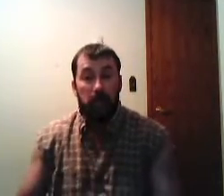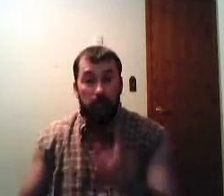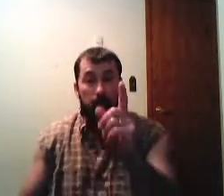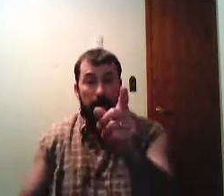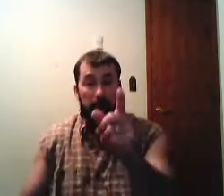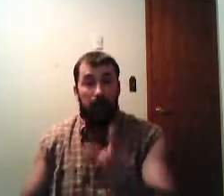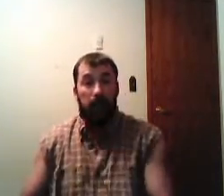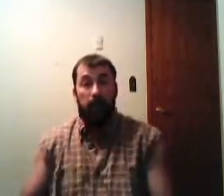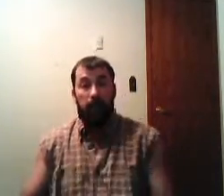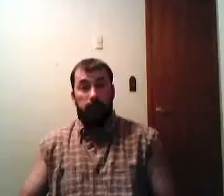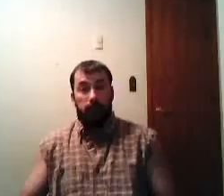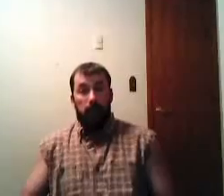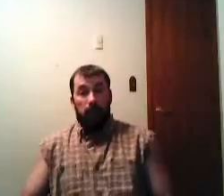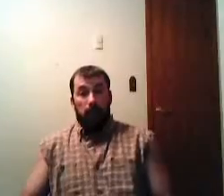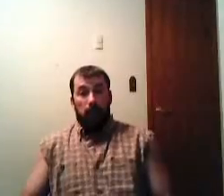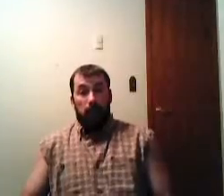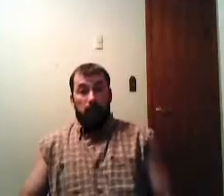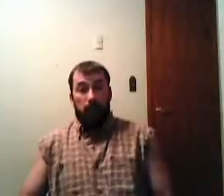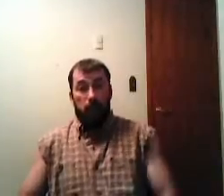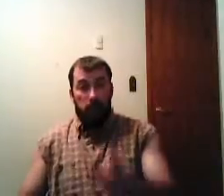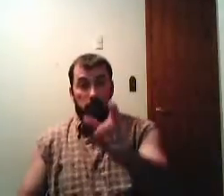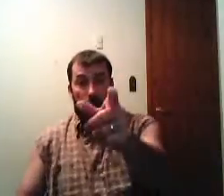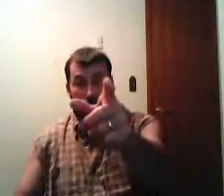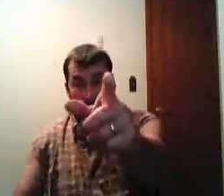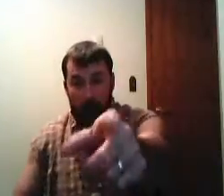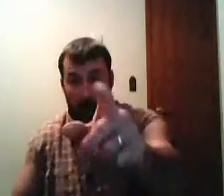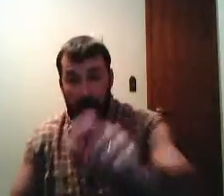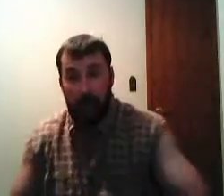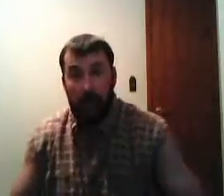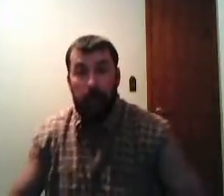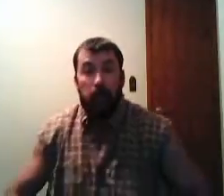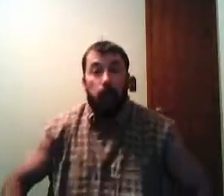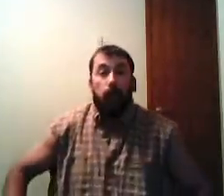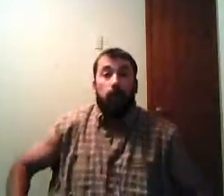coming back again don't you go away I'll be right back living low and he's coming to You